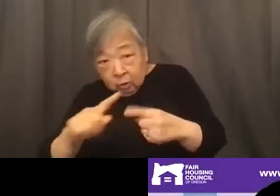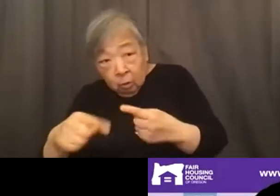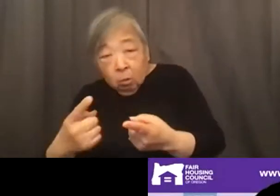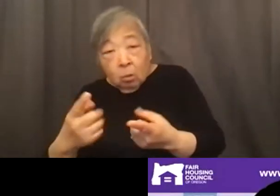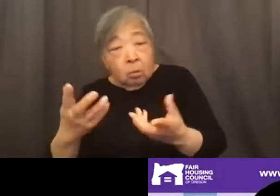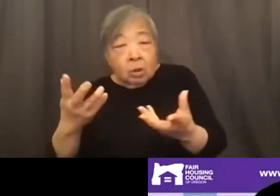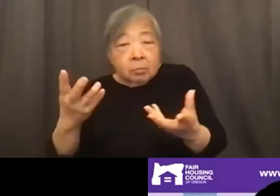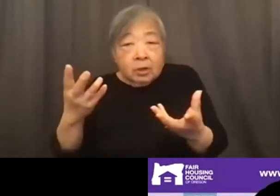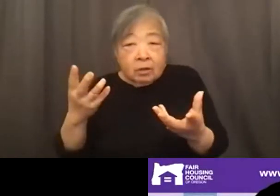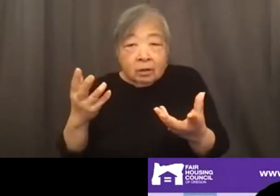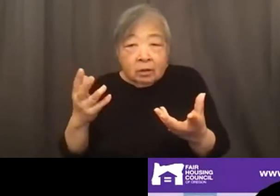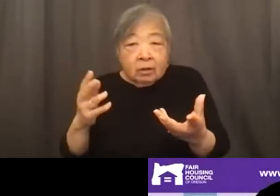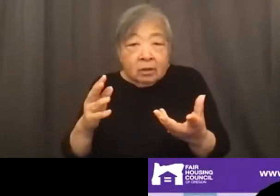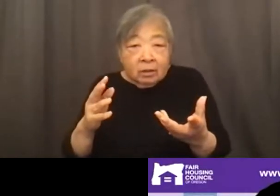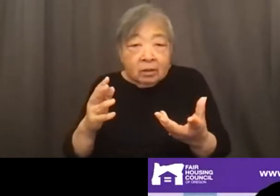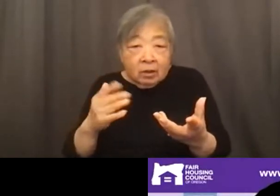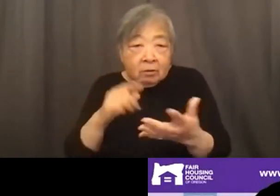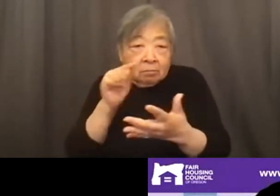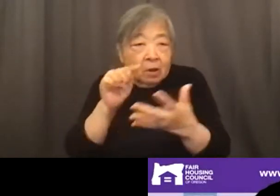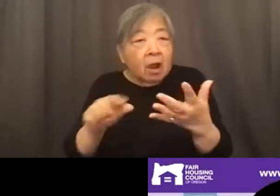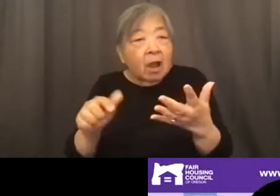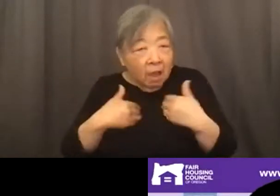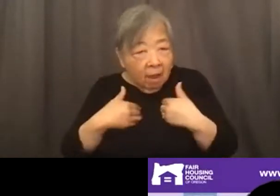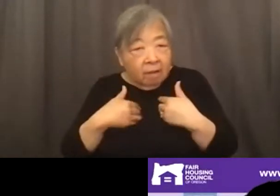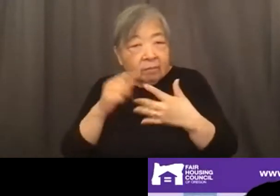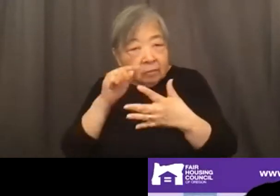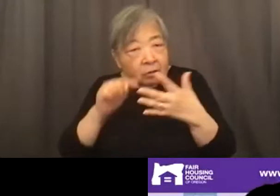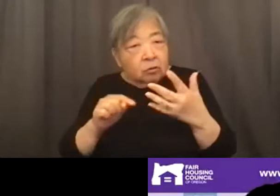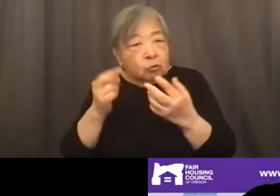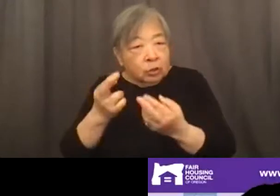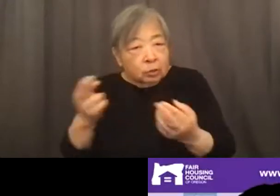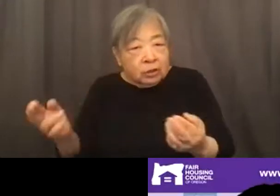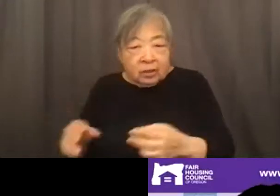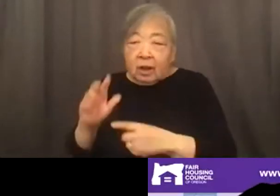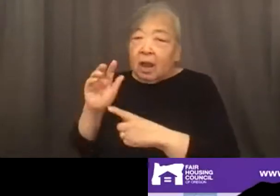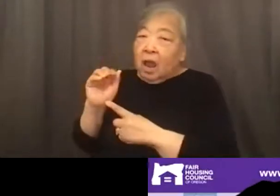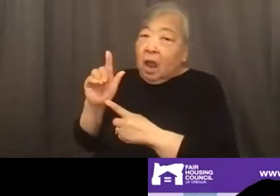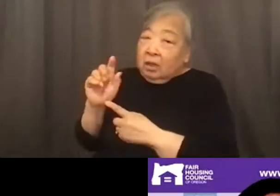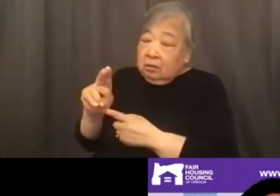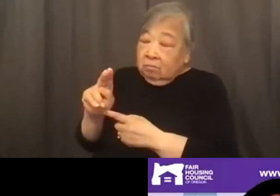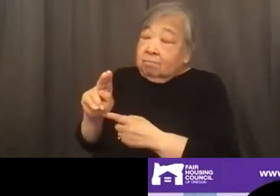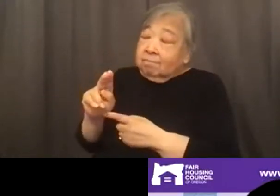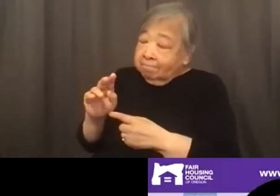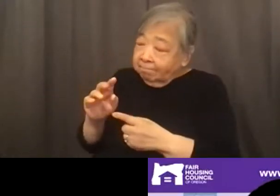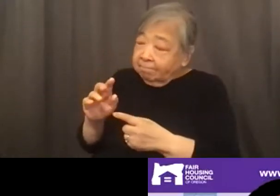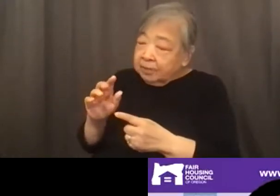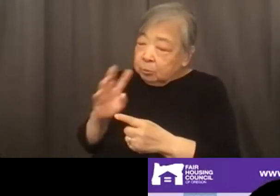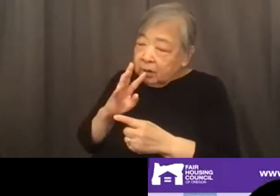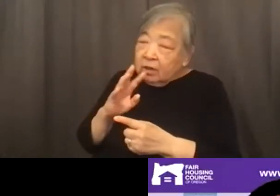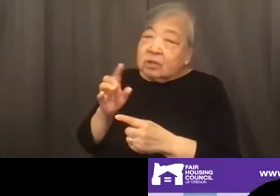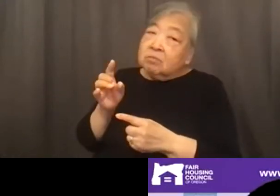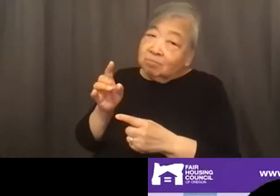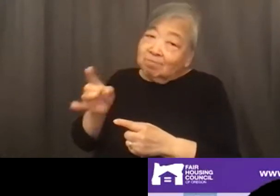a principal. Great. Thank you. Yeah, such a difficult situation, but, but so important for folks